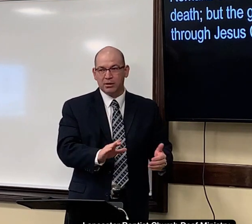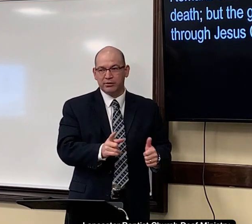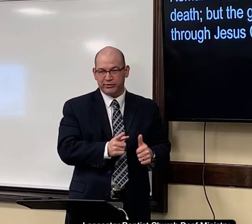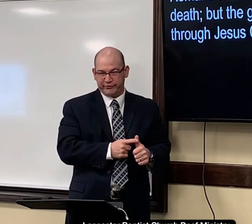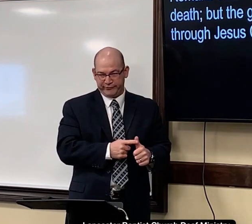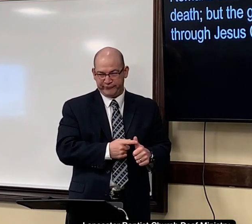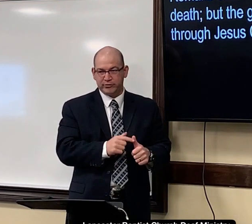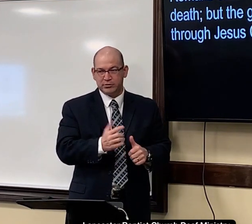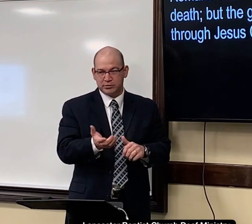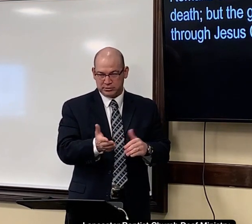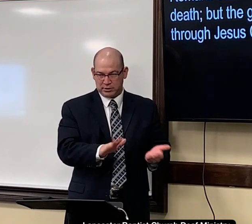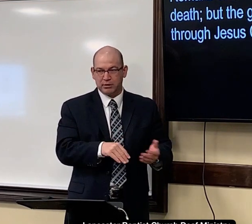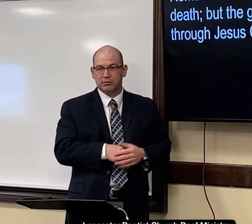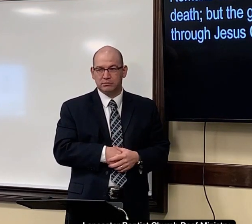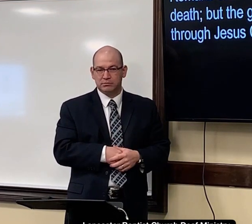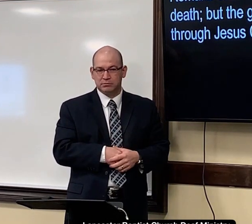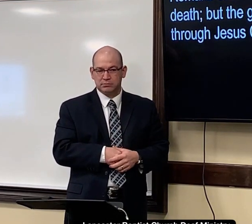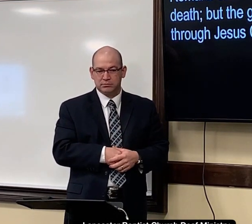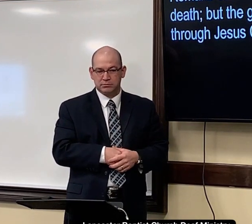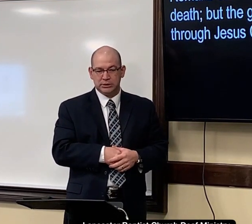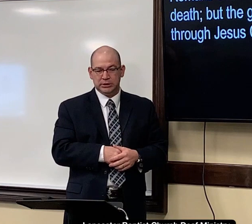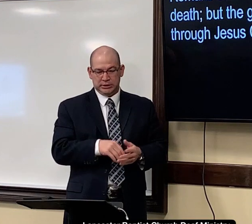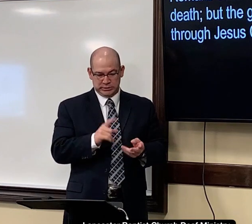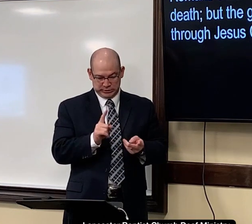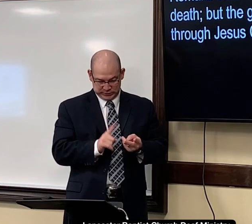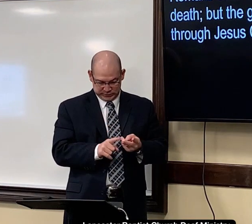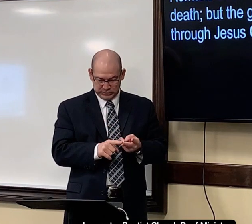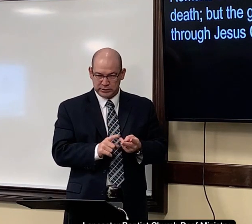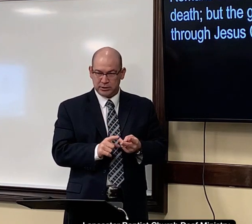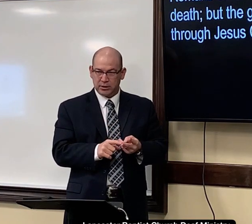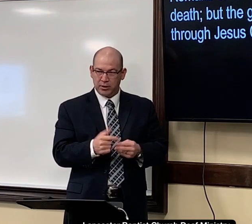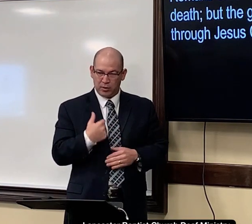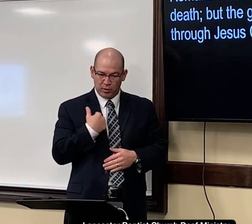You know. Our body will die first. And secondly.